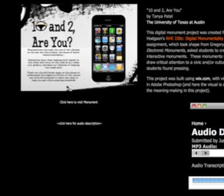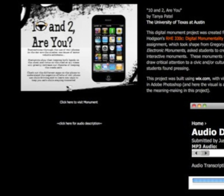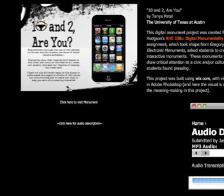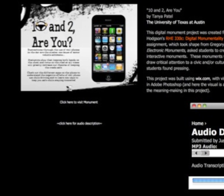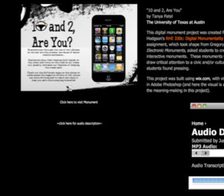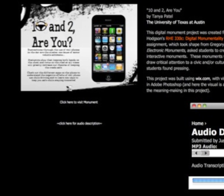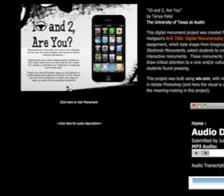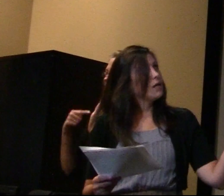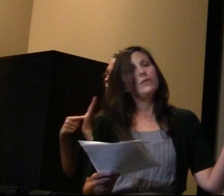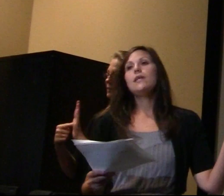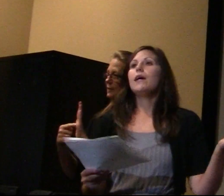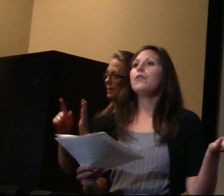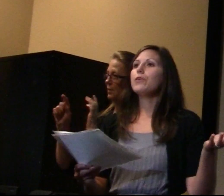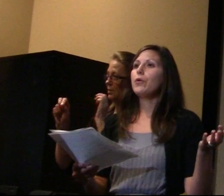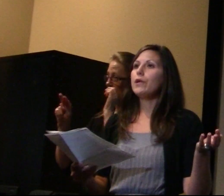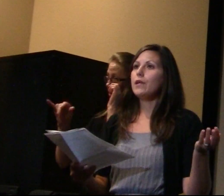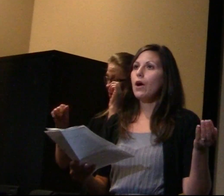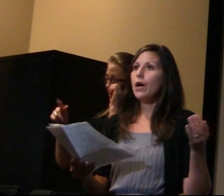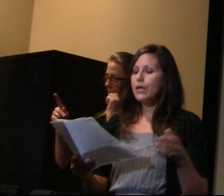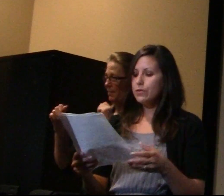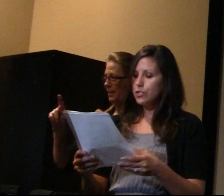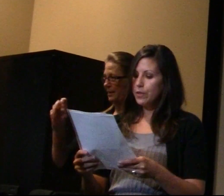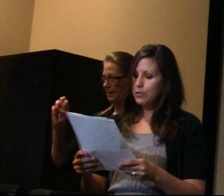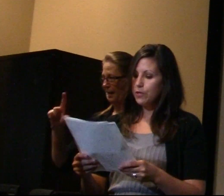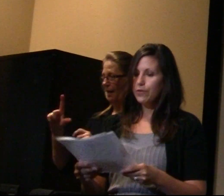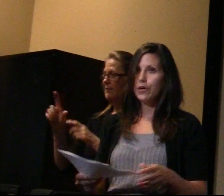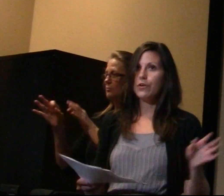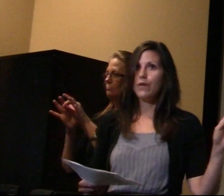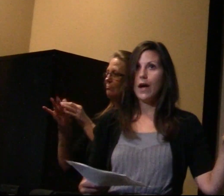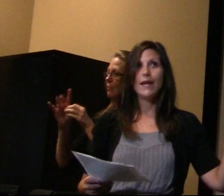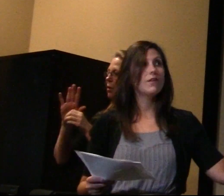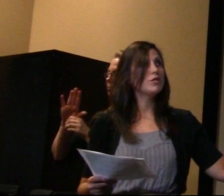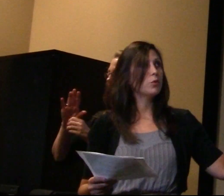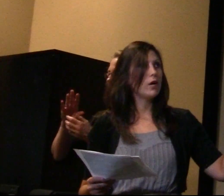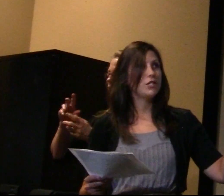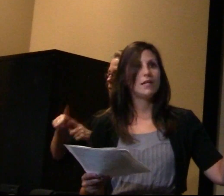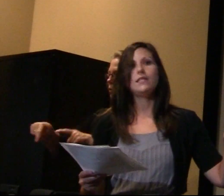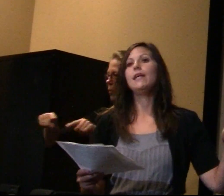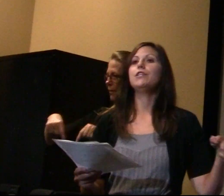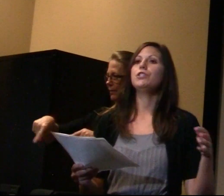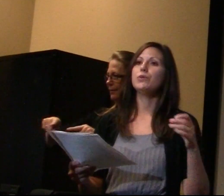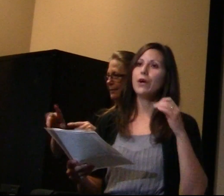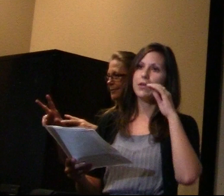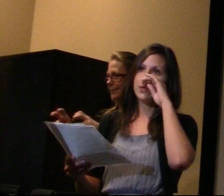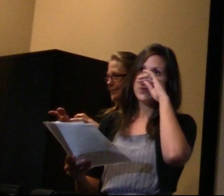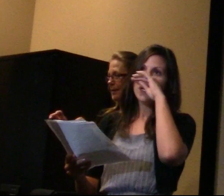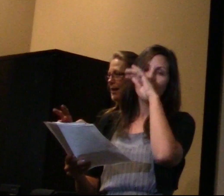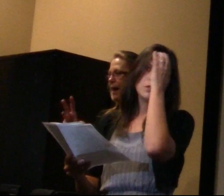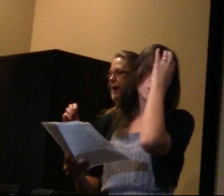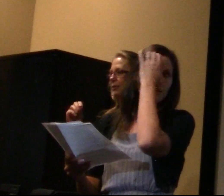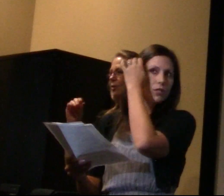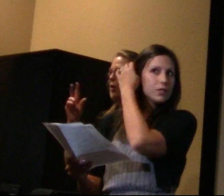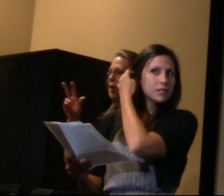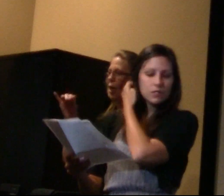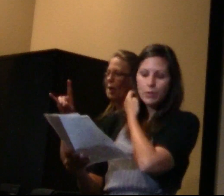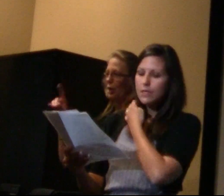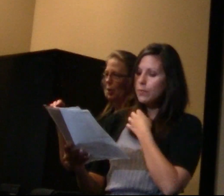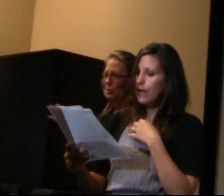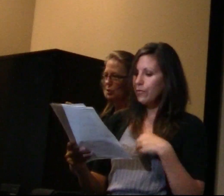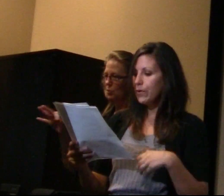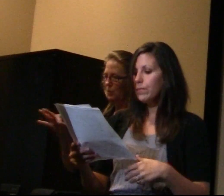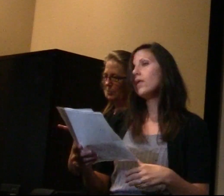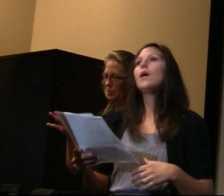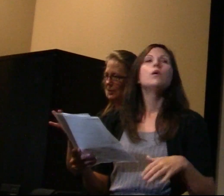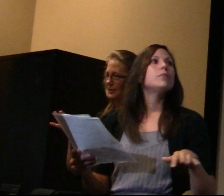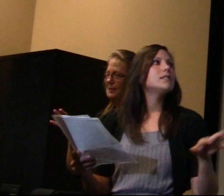For example, Tanya Patel recorded an audio description for her highly visual project 10 and 2 are you, which also uses the